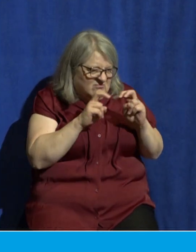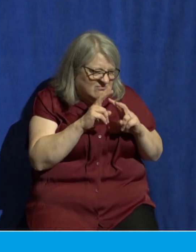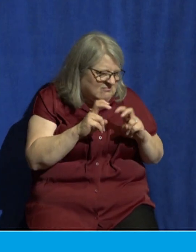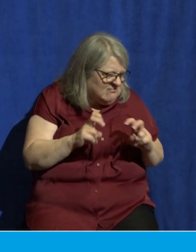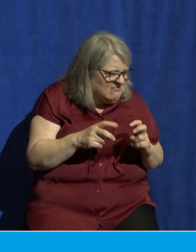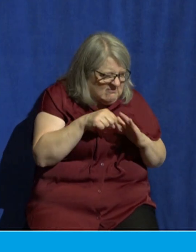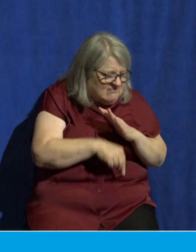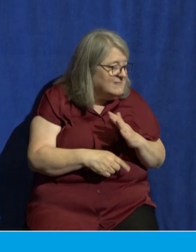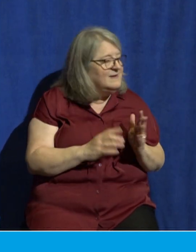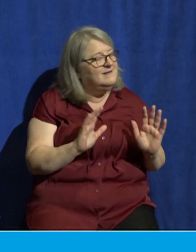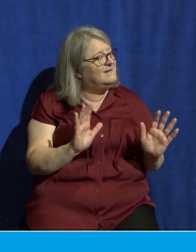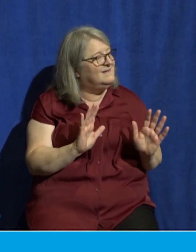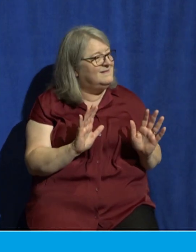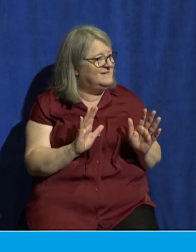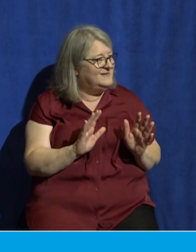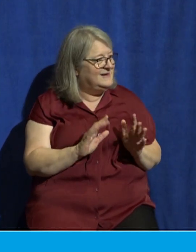the beginning of birth pains